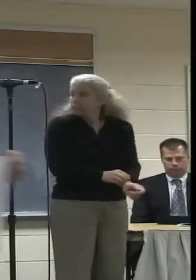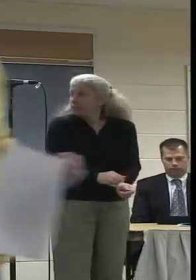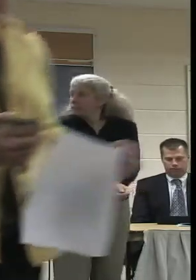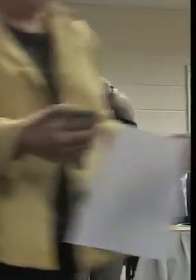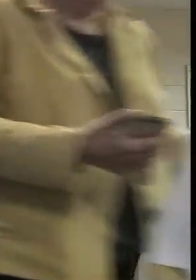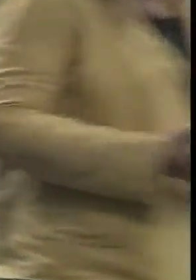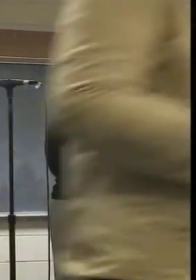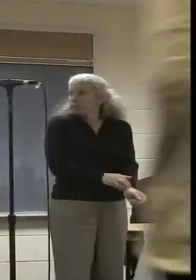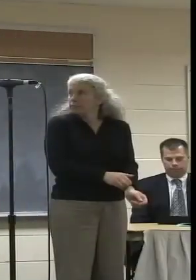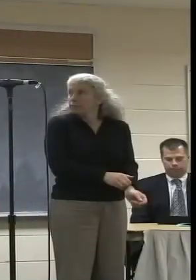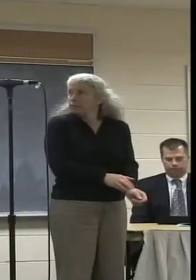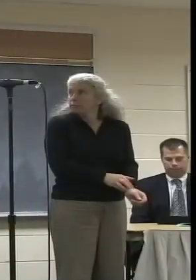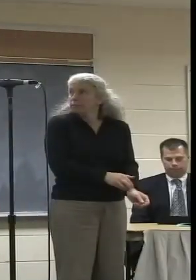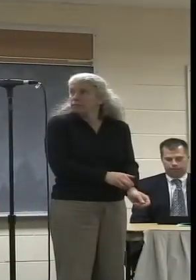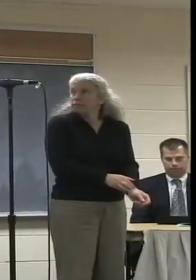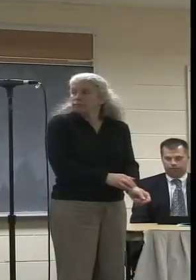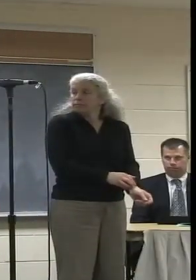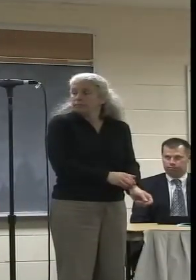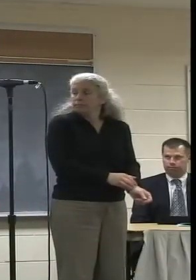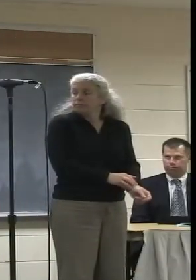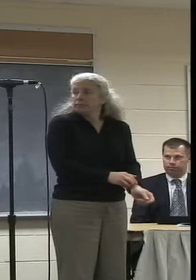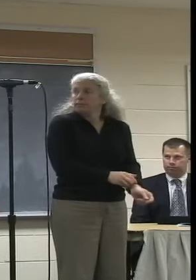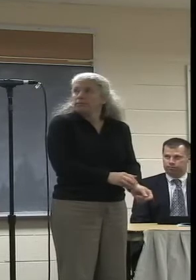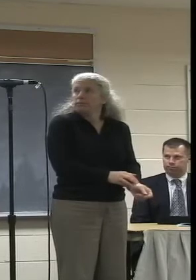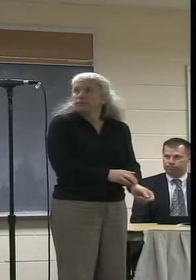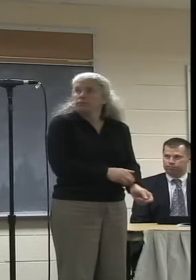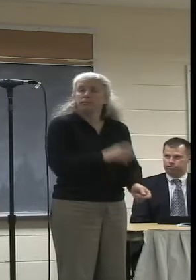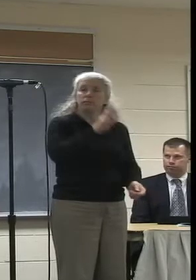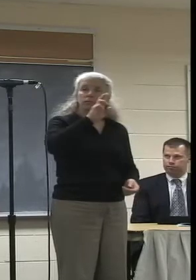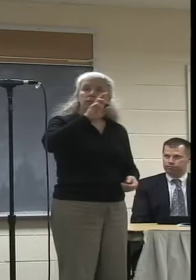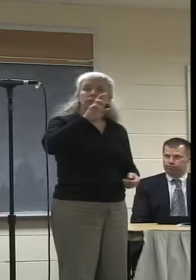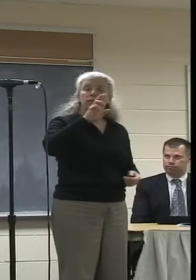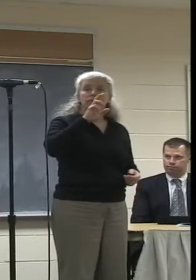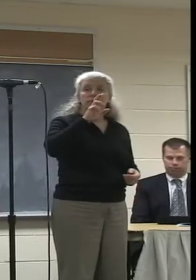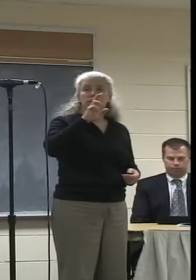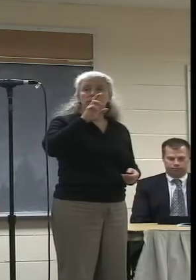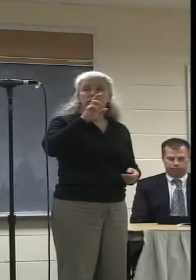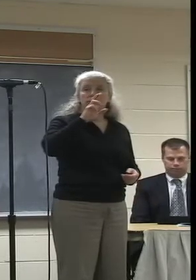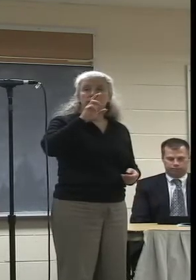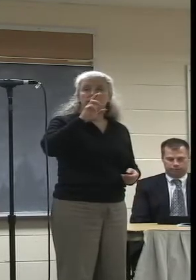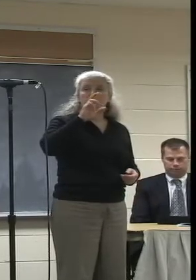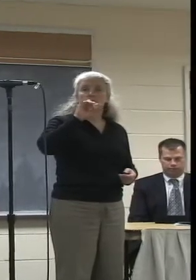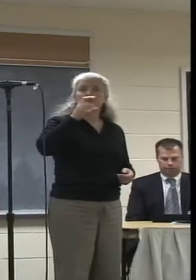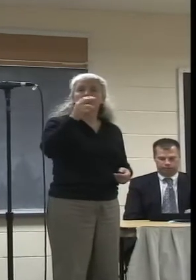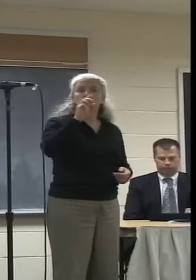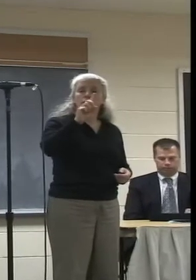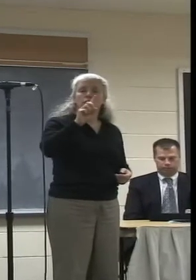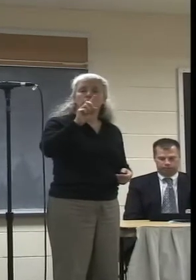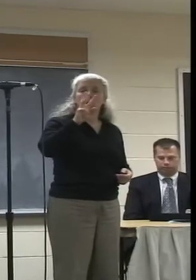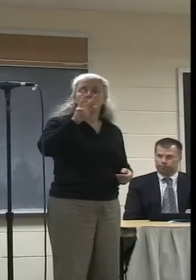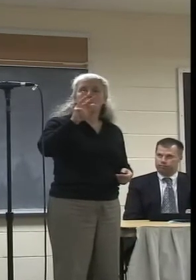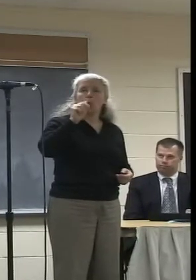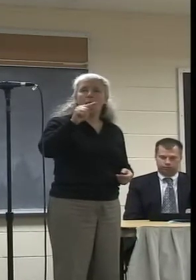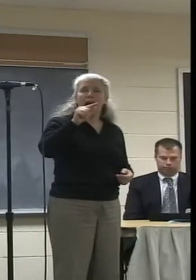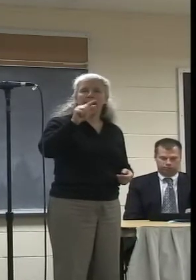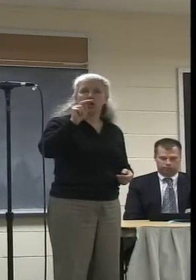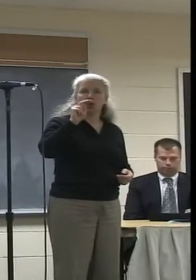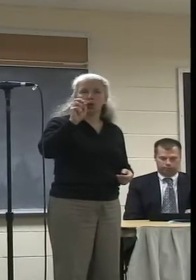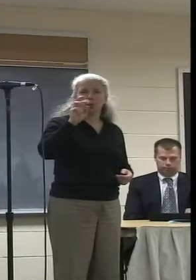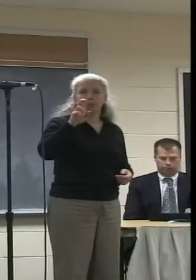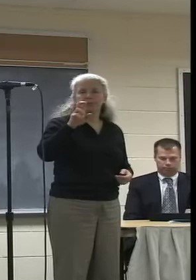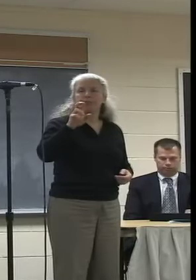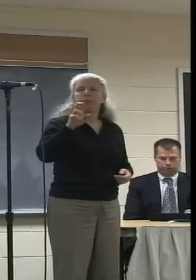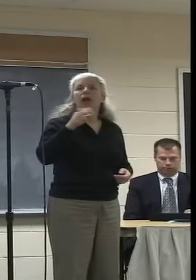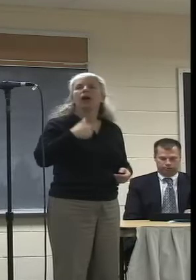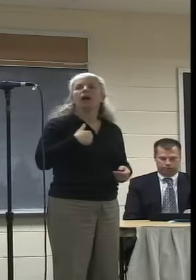And Richard? Hi. My name is Richard Wagner. live at 48 Lyman Road. I'm here to speak as